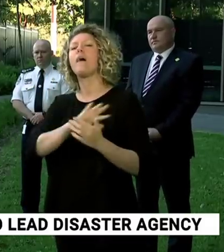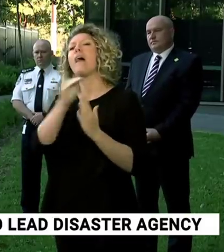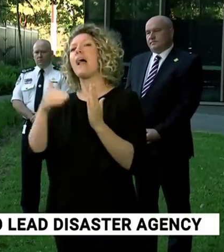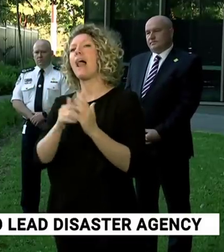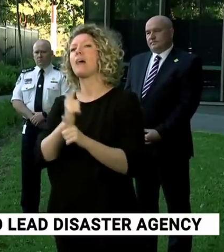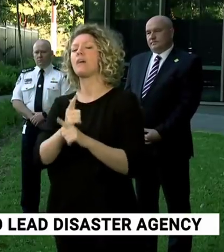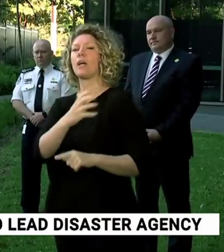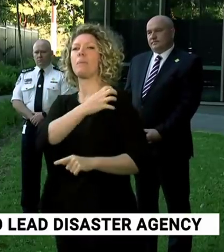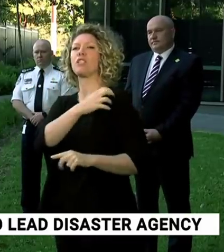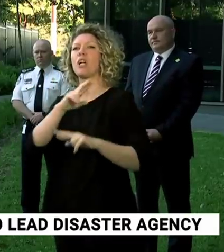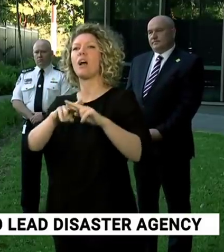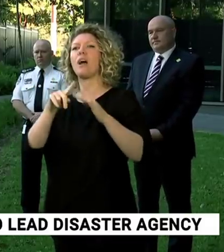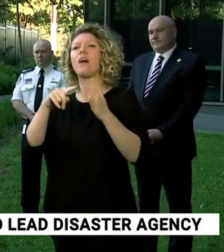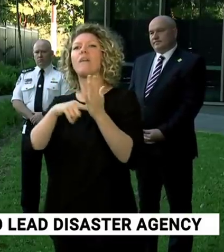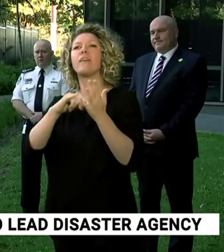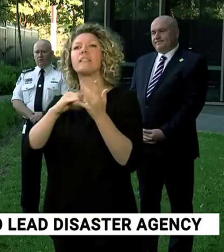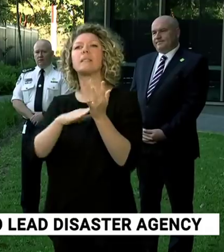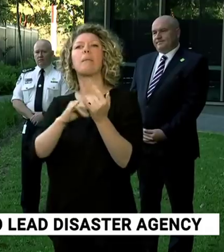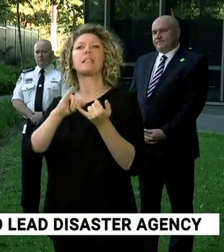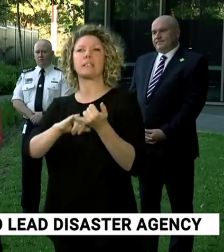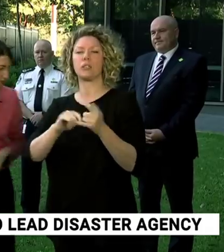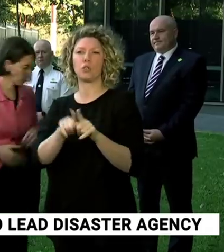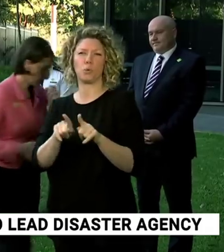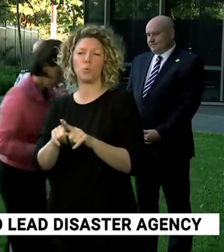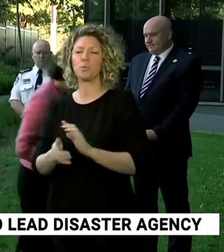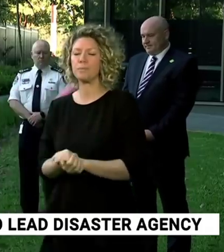also say a few words before we take any questions. Thank you.